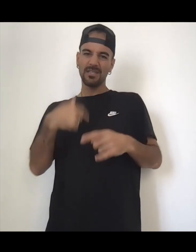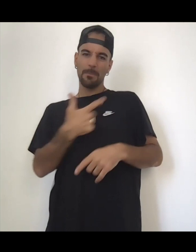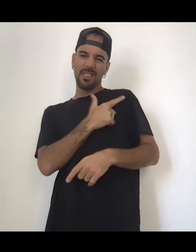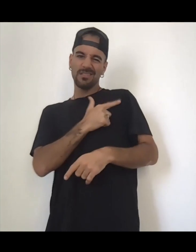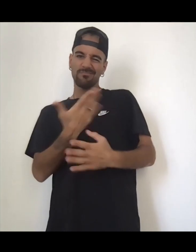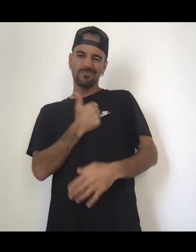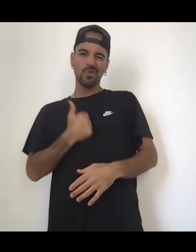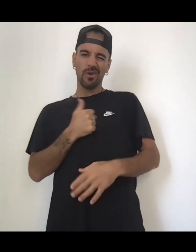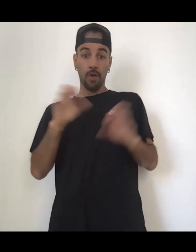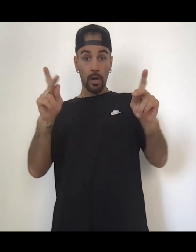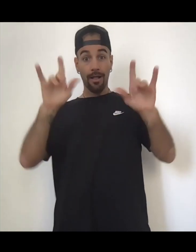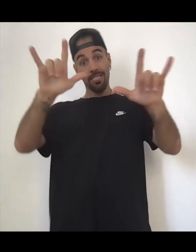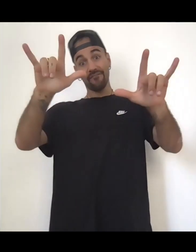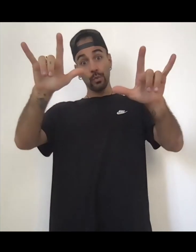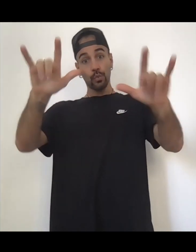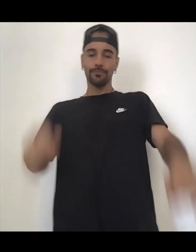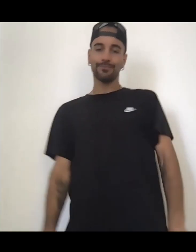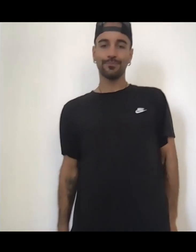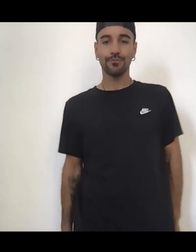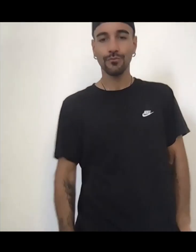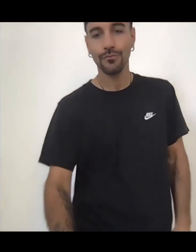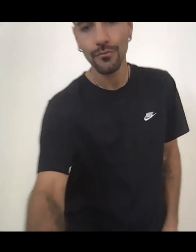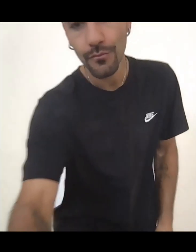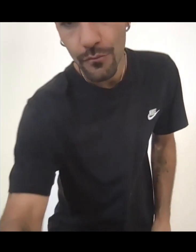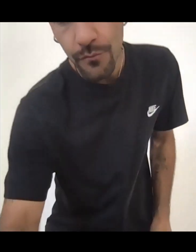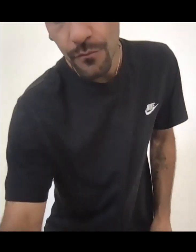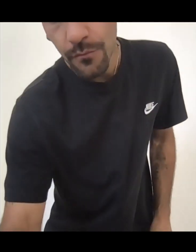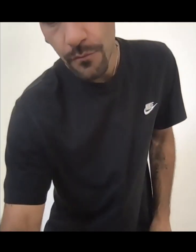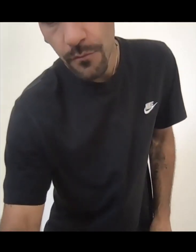okay love you do it